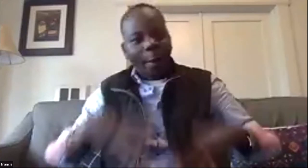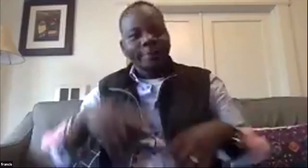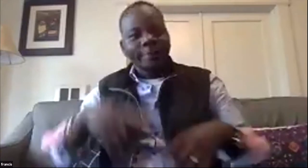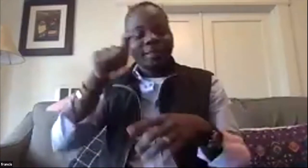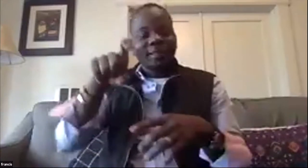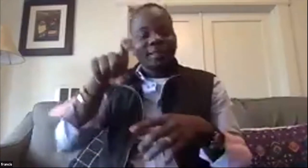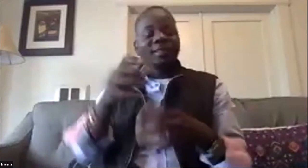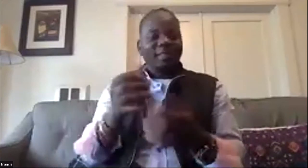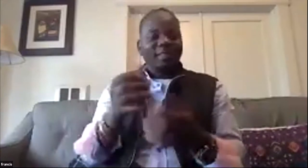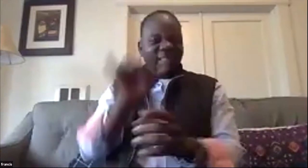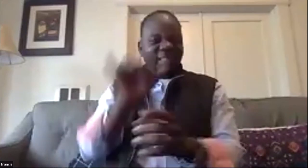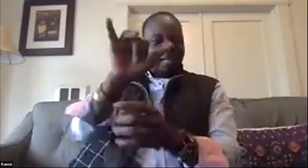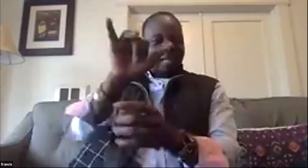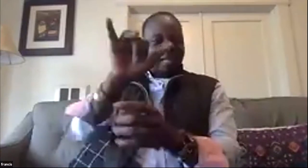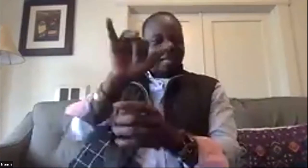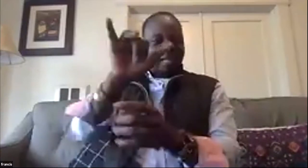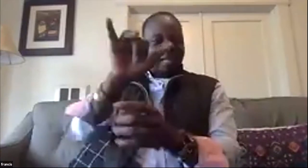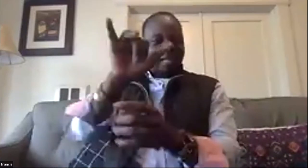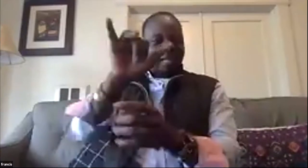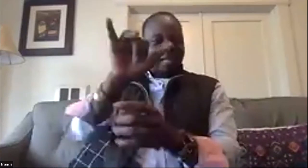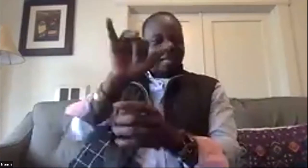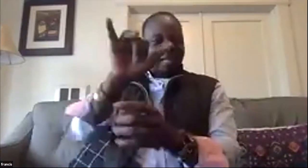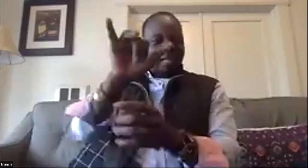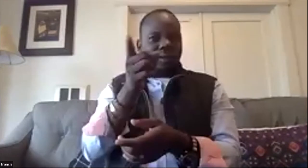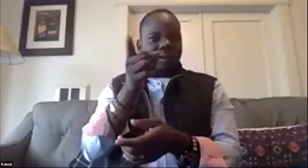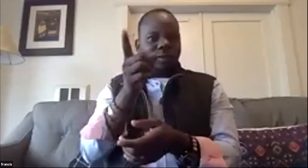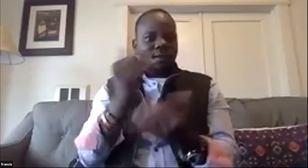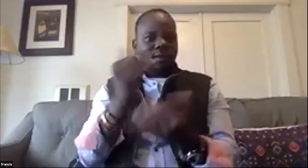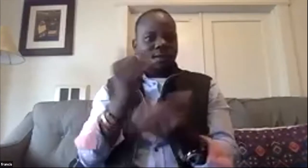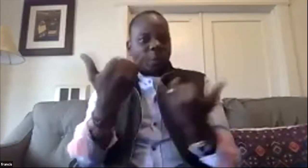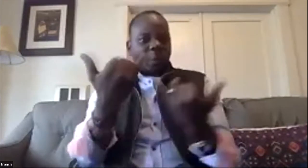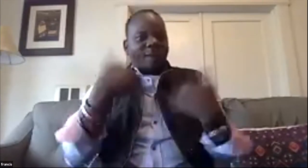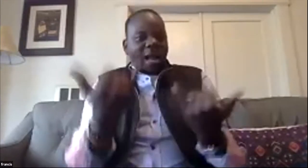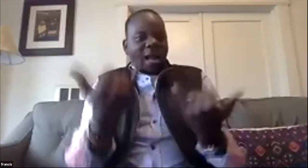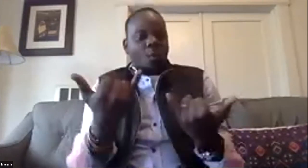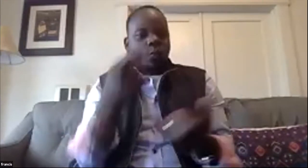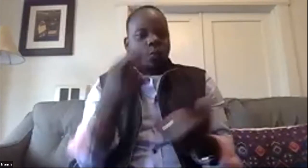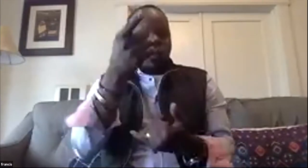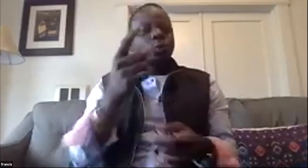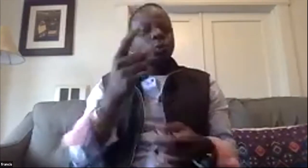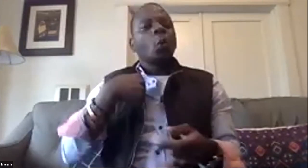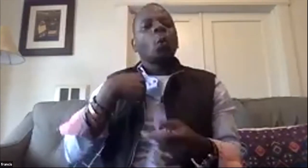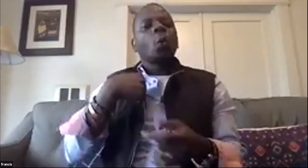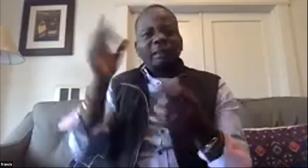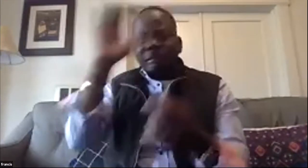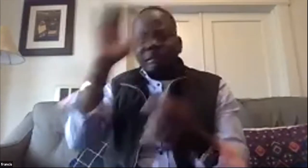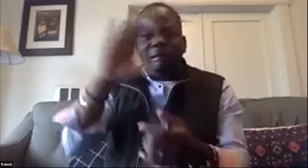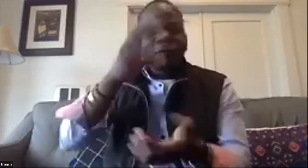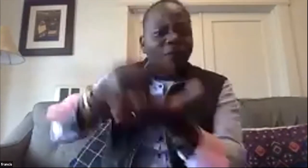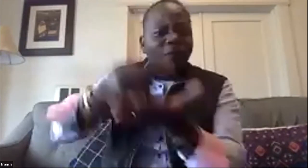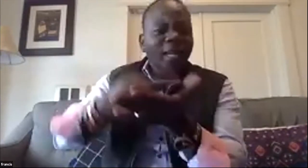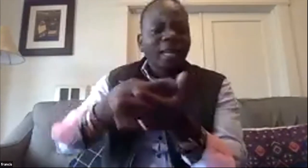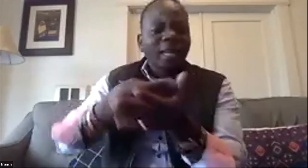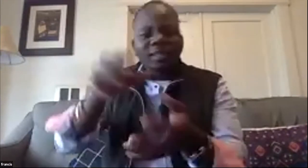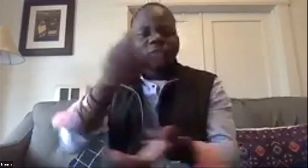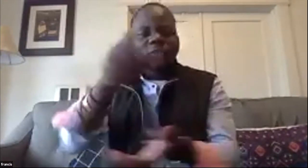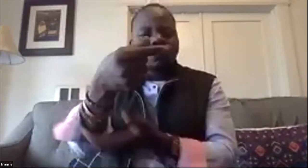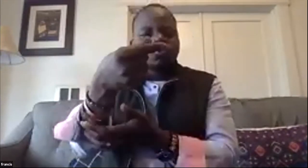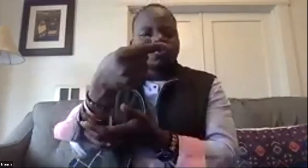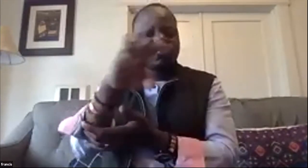day a residential program if they can stay at the school and we want we're